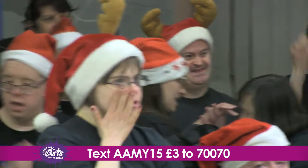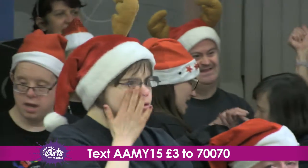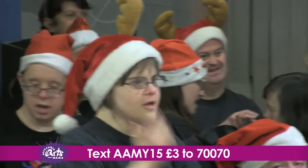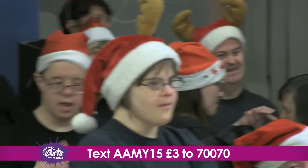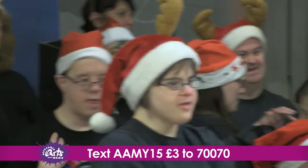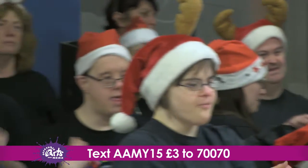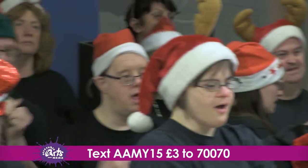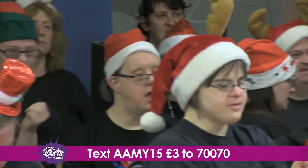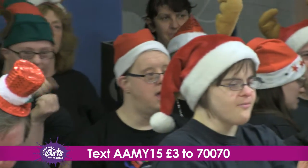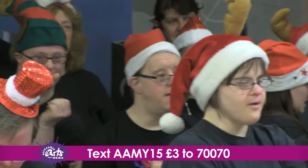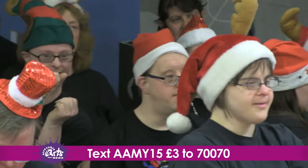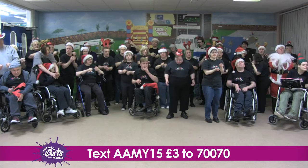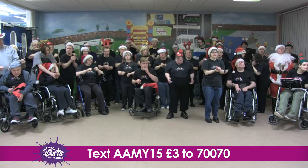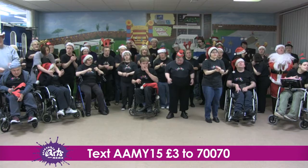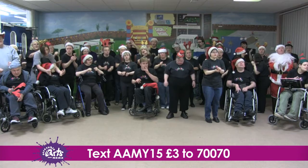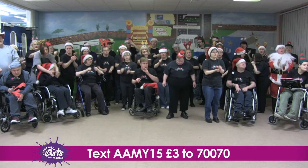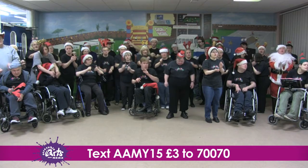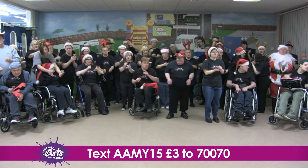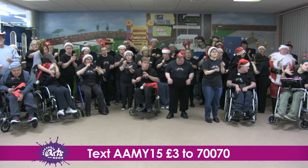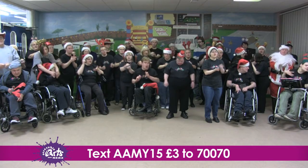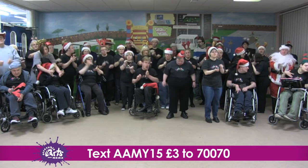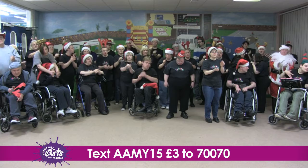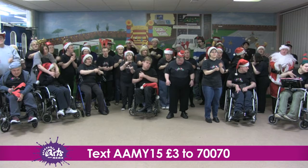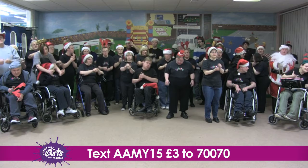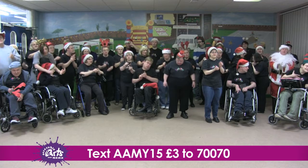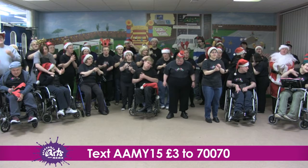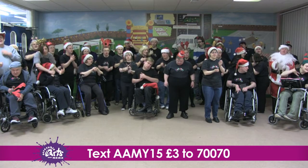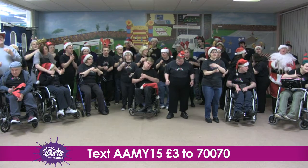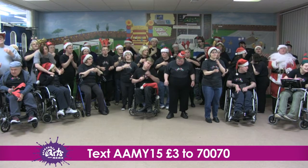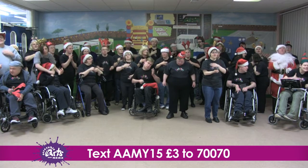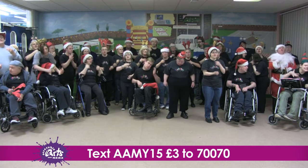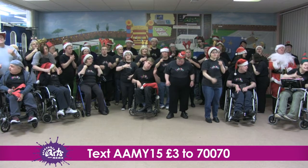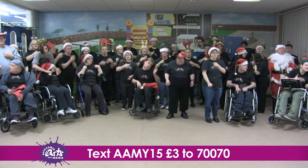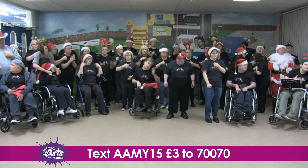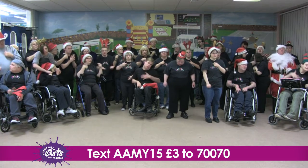hippopotamuses And hippopotamuses like me too